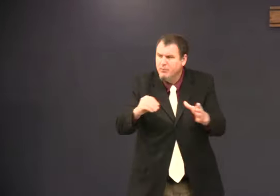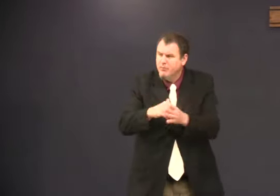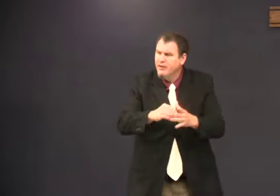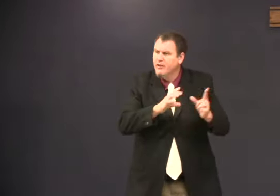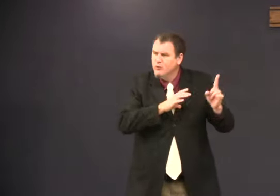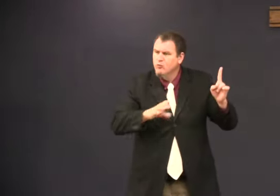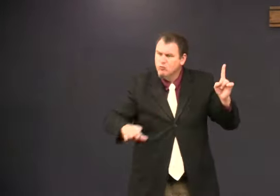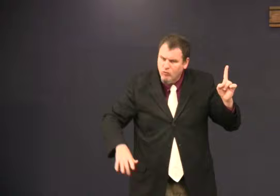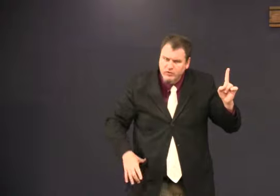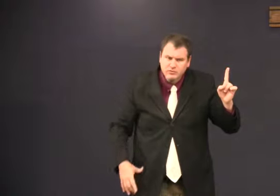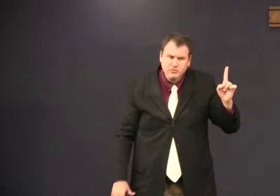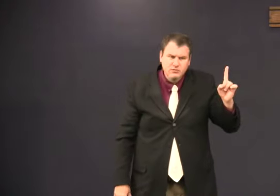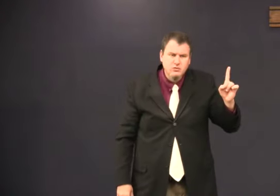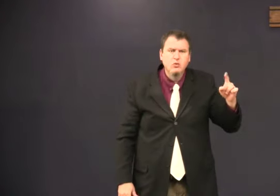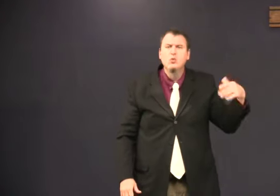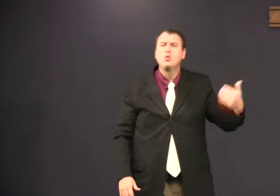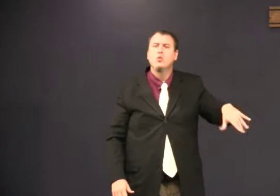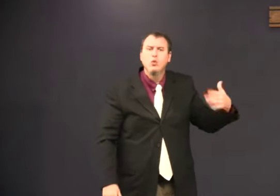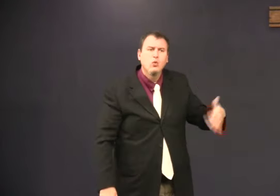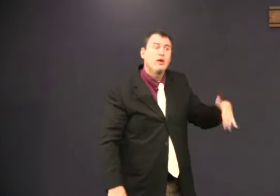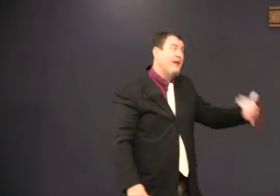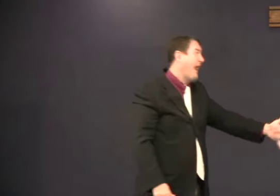about freedom in Christ.